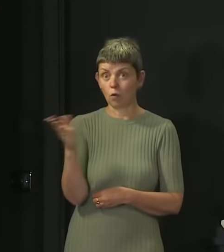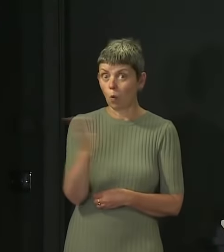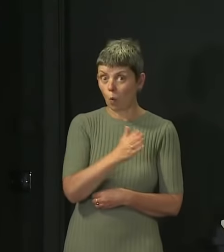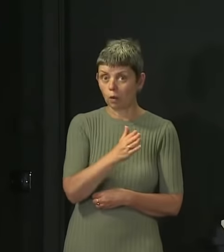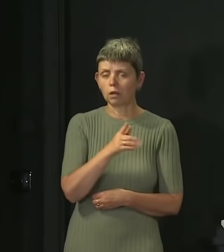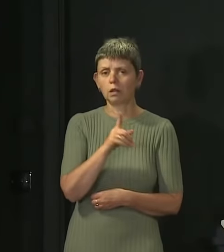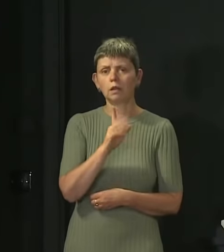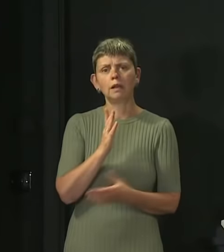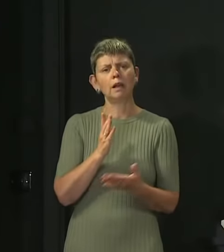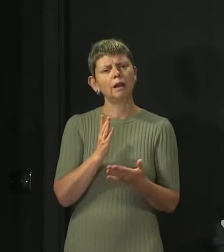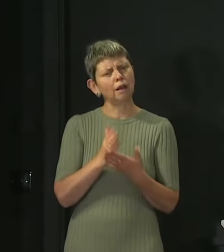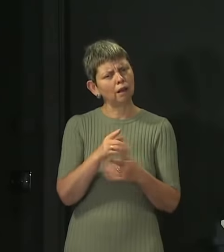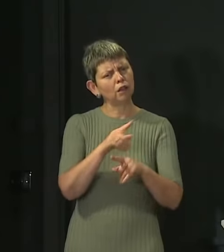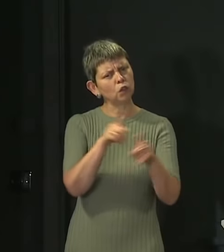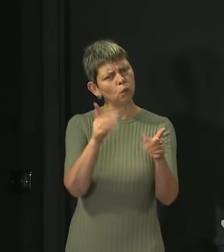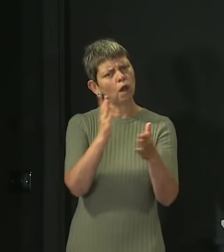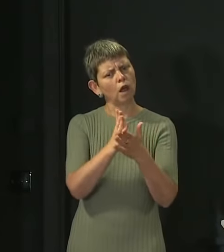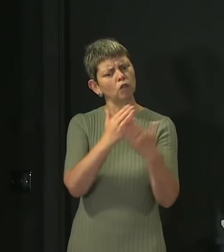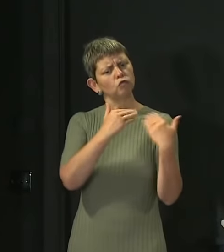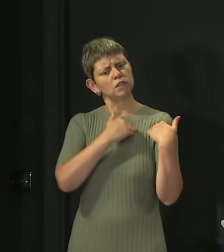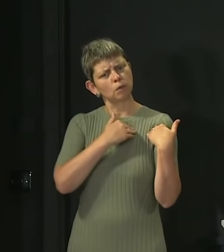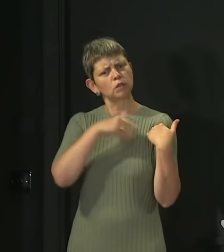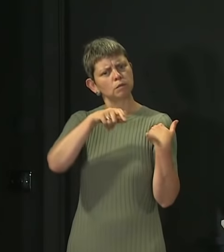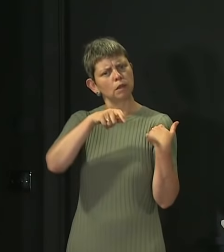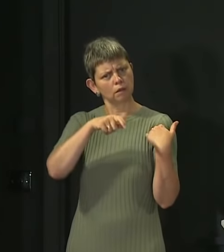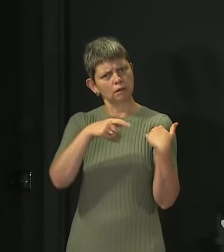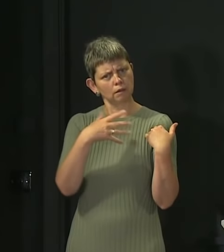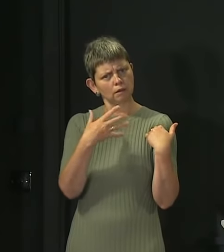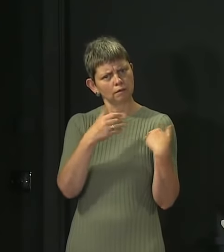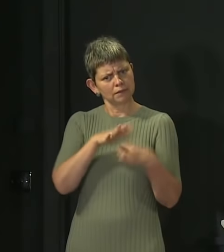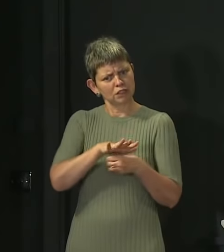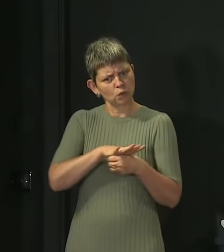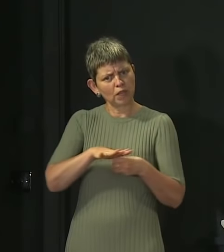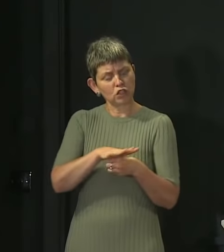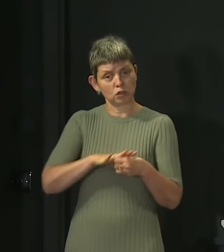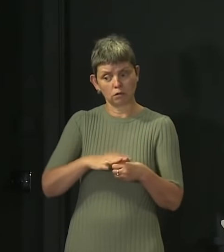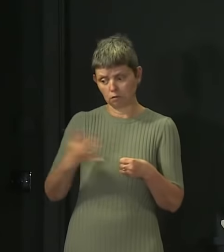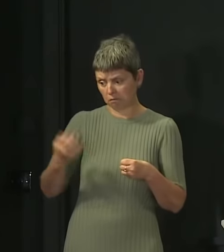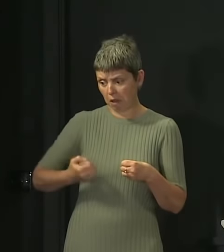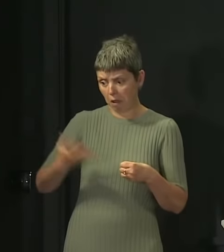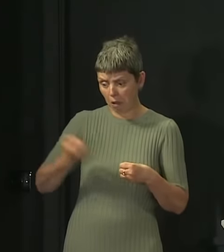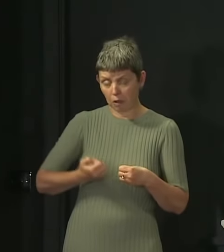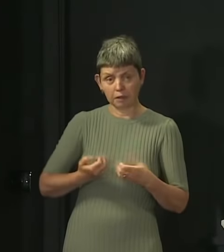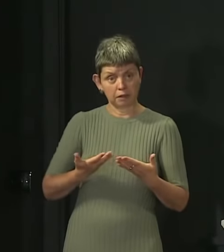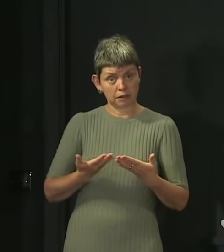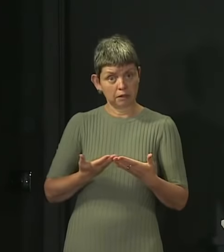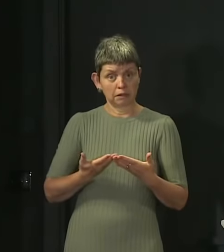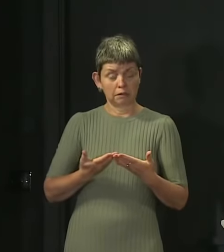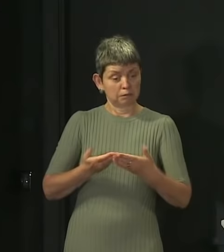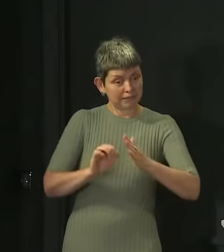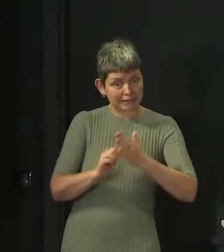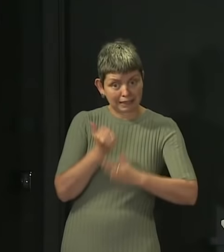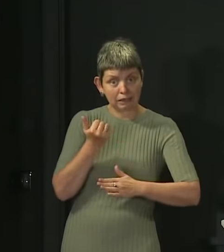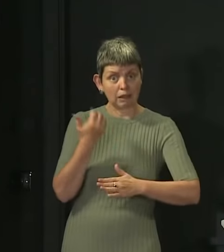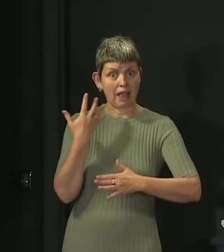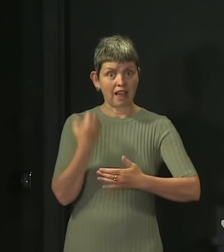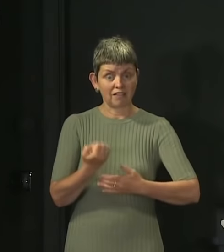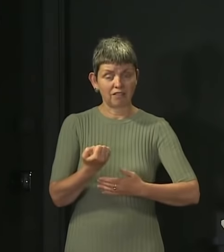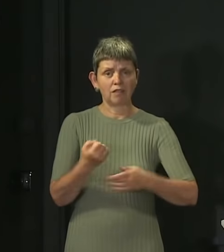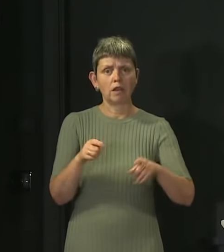footballers everywhere. You are in a privileged position, your role models, you know, you earn your position as role models because of your talent and skill,